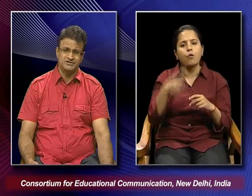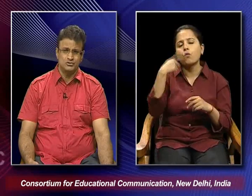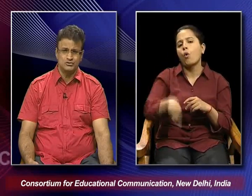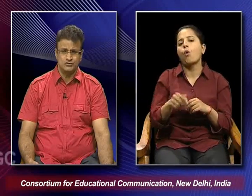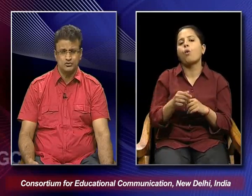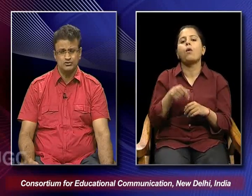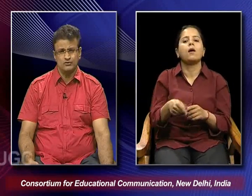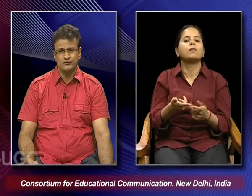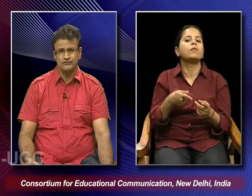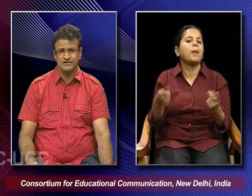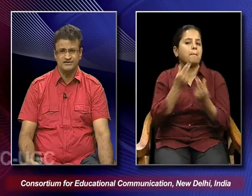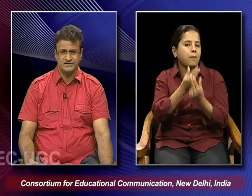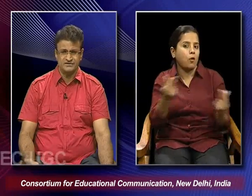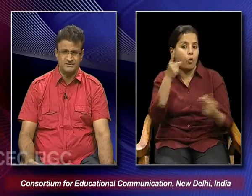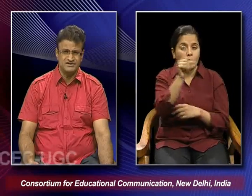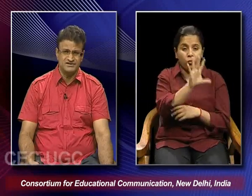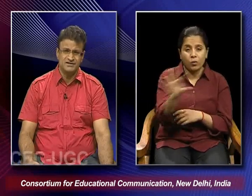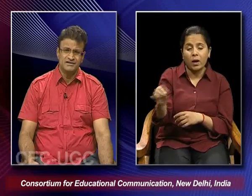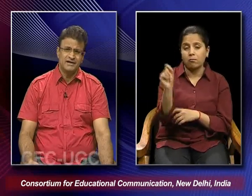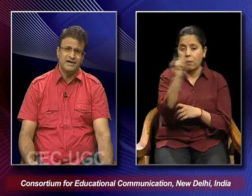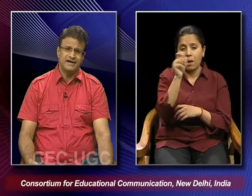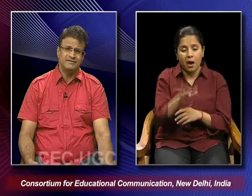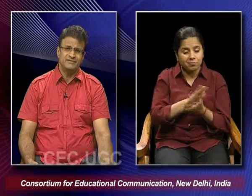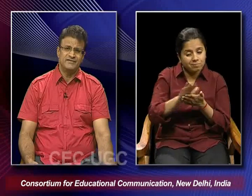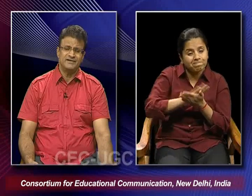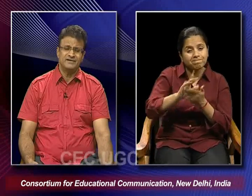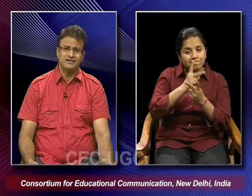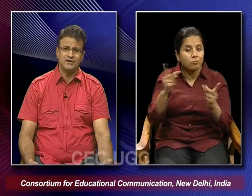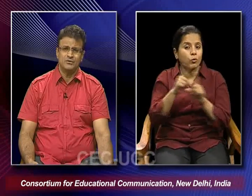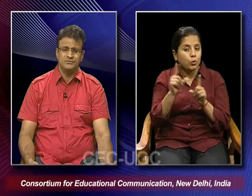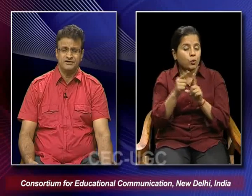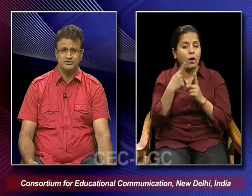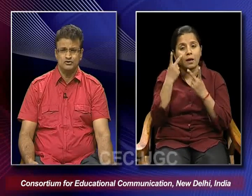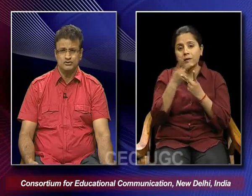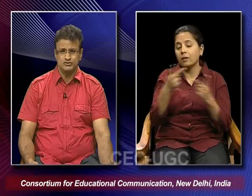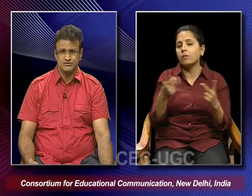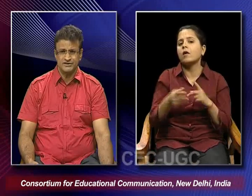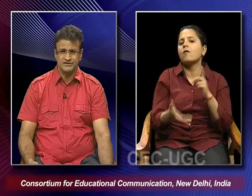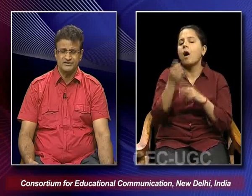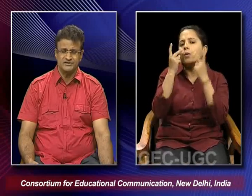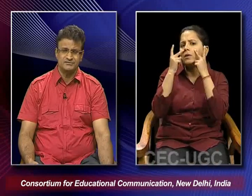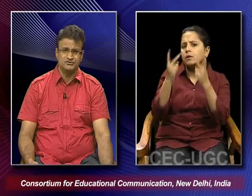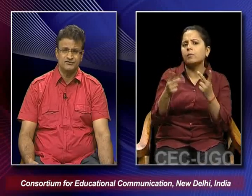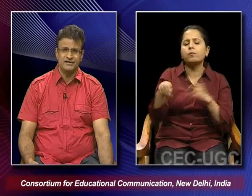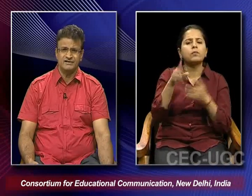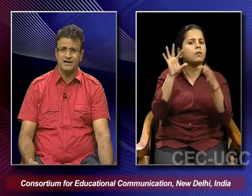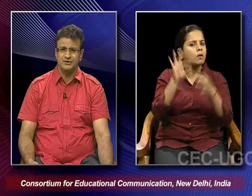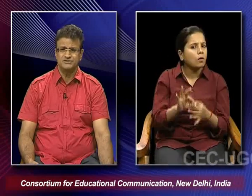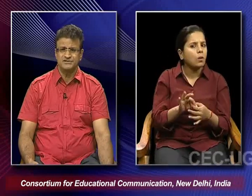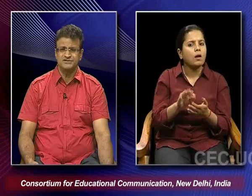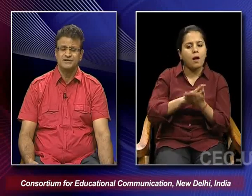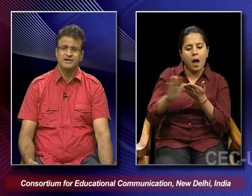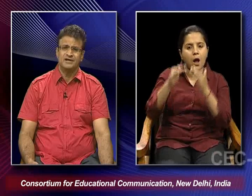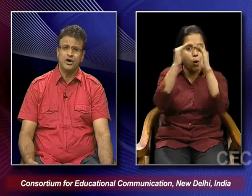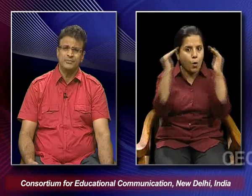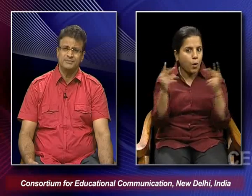goes on for weeks and even months. And we find that how it is also associated in terms of cleaning the houses